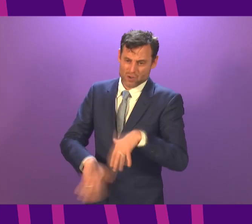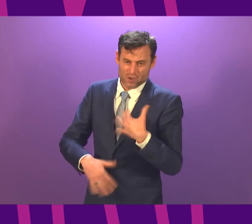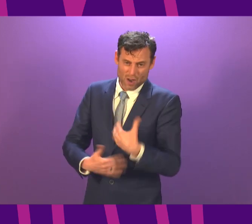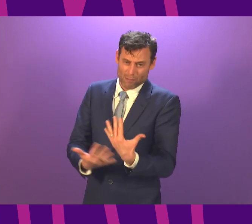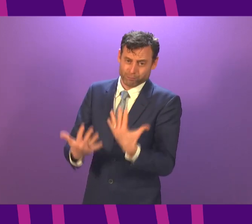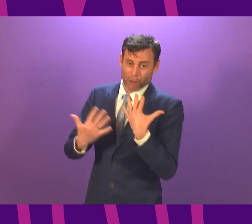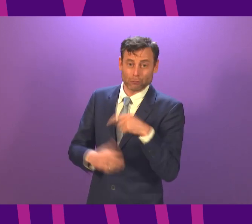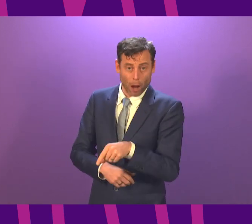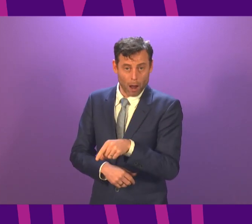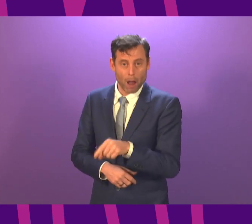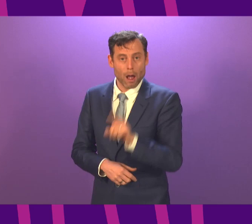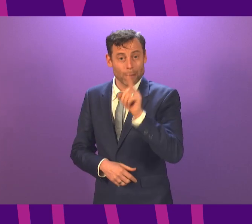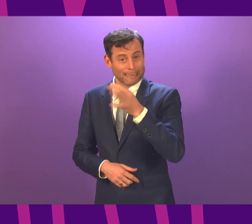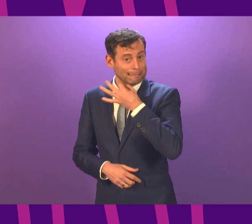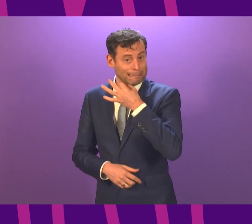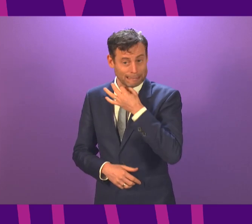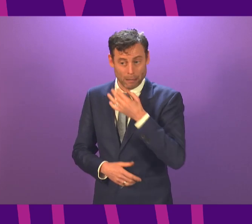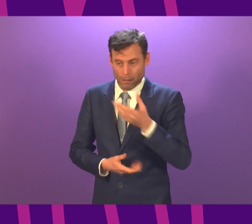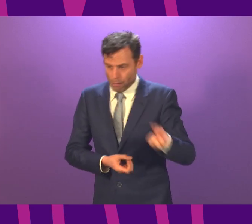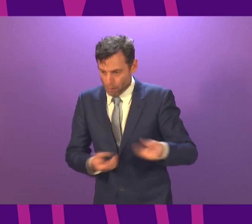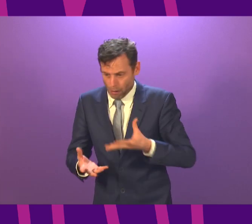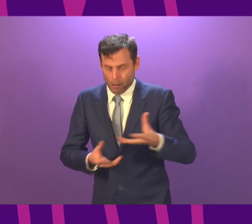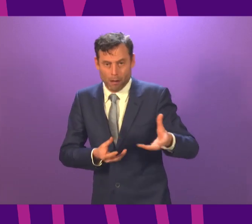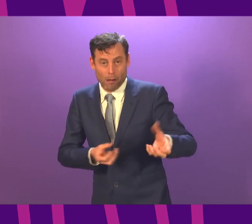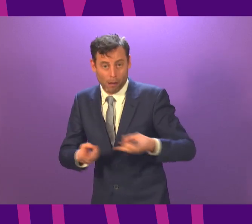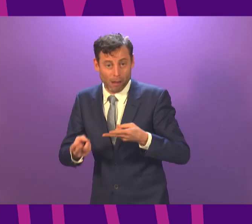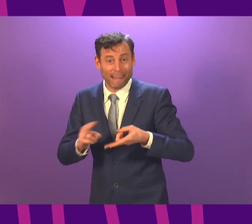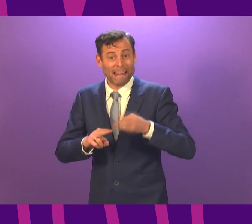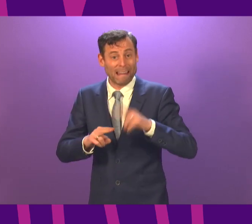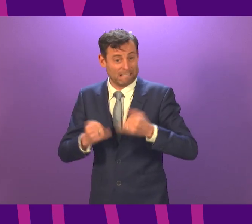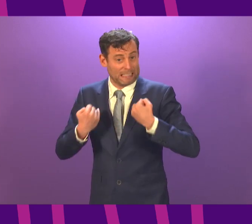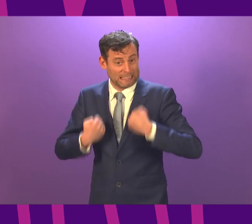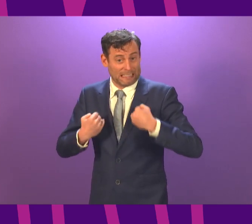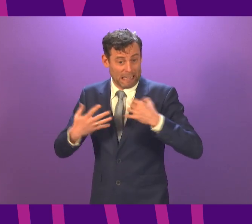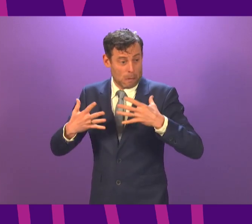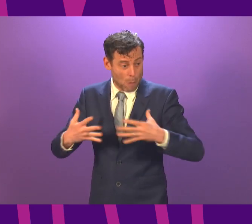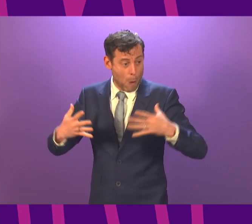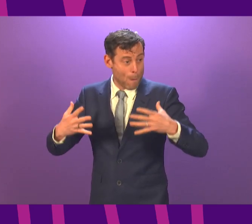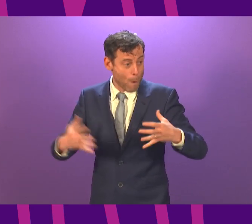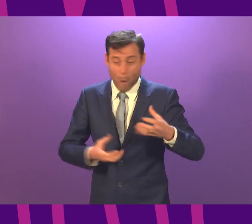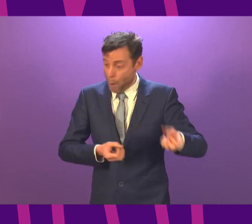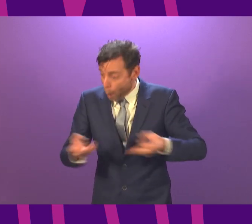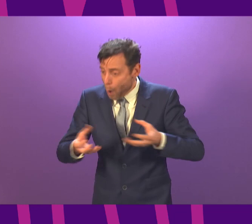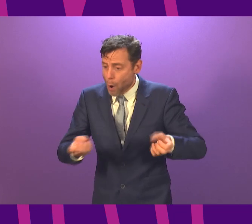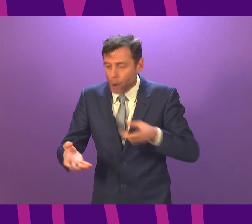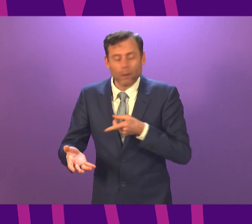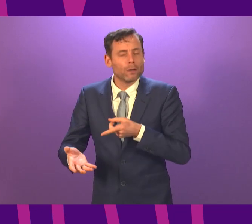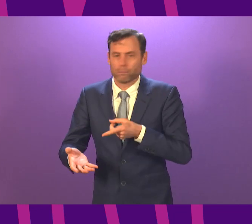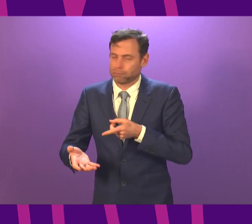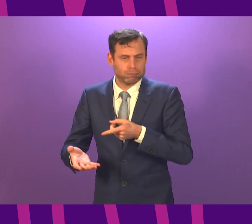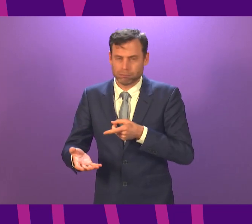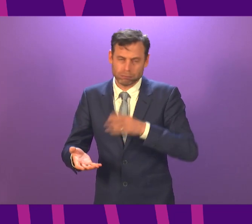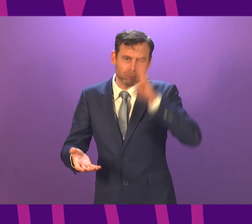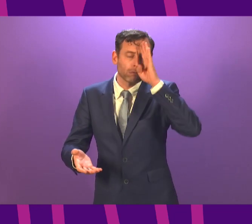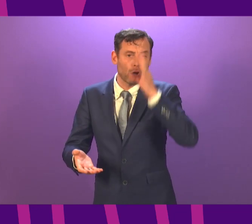position is fragile, and it is getting more challenging. And if the rate of increase in case numbers that we have seen in the past two weeks was to